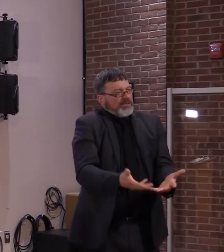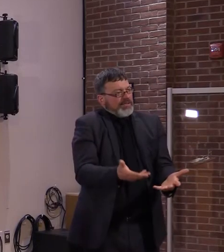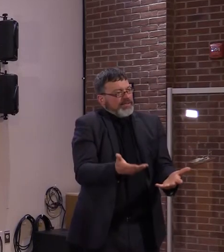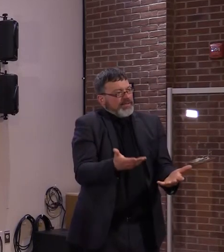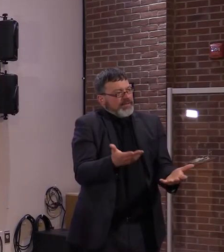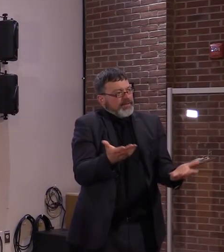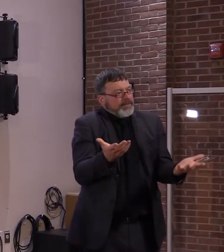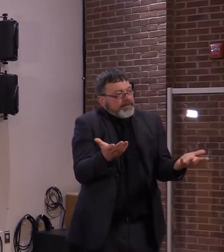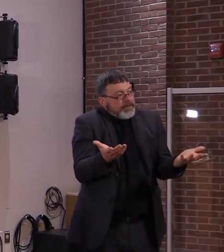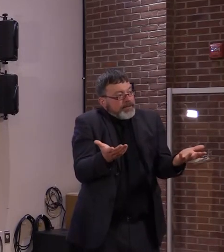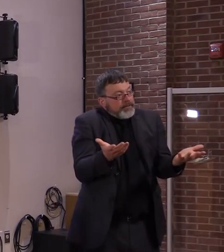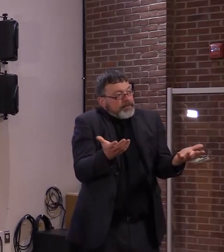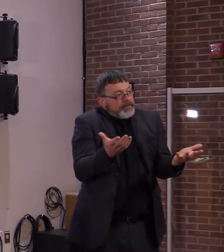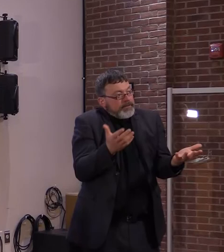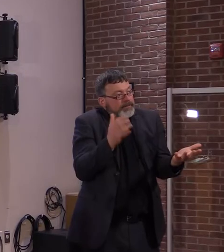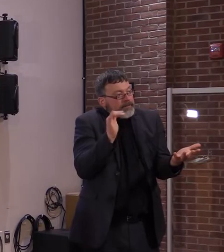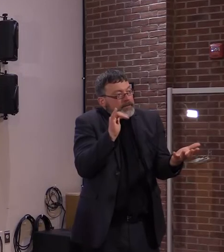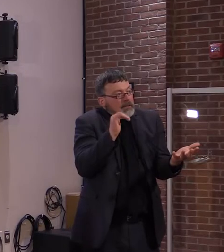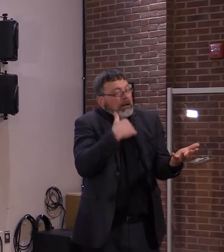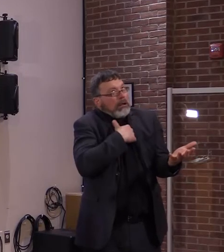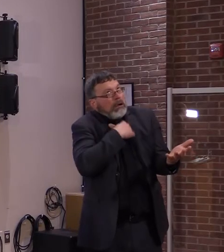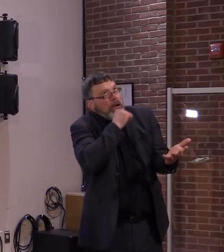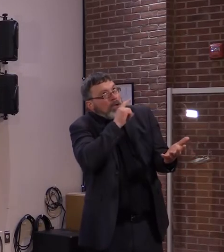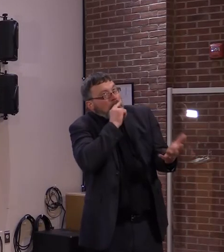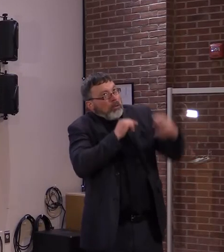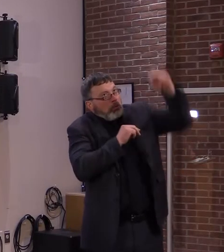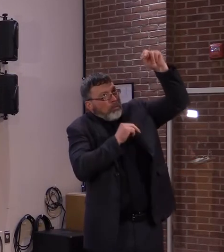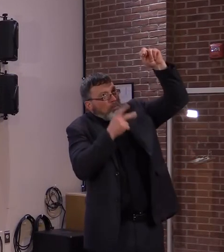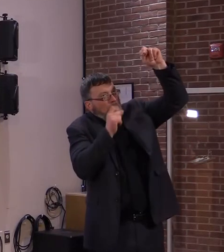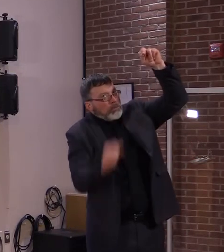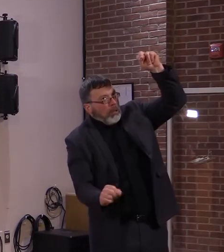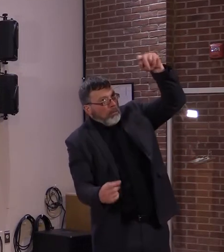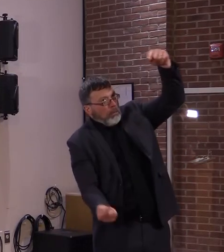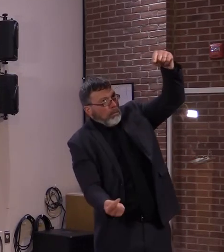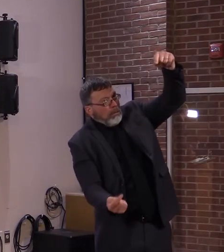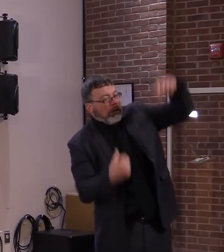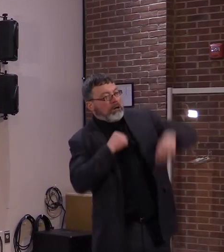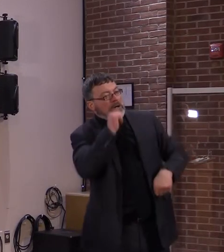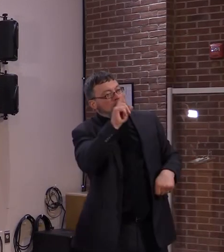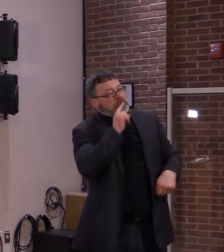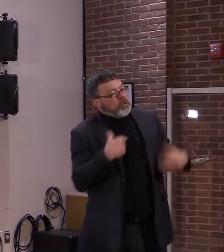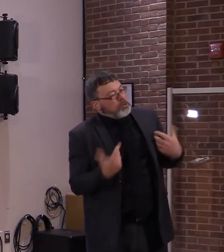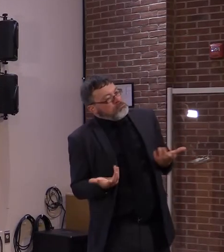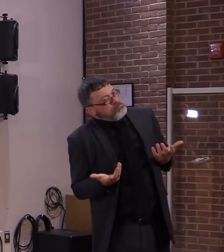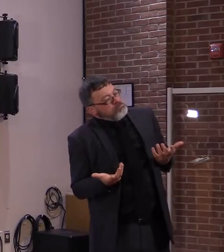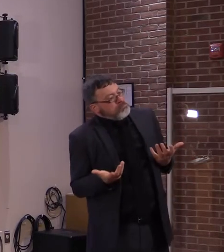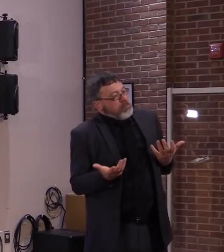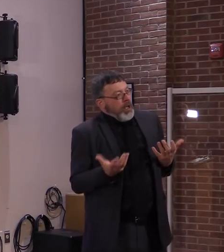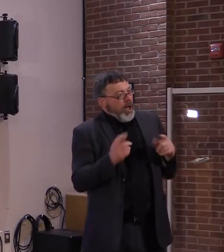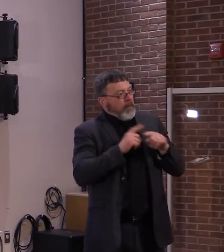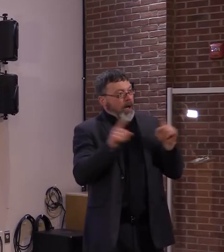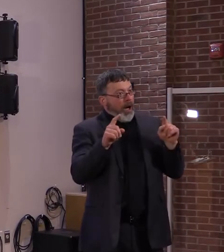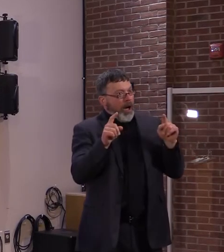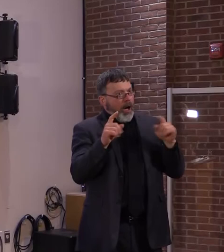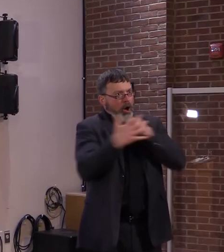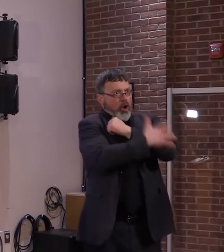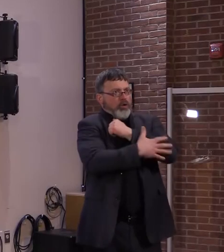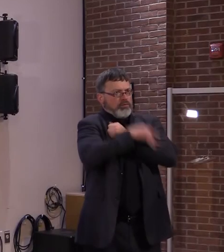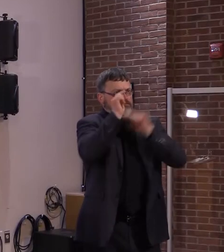sure there, but it's been very much in every other part of the world. And